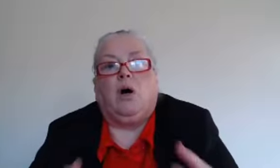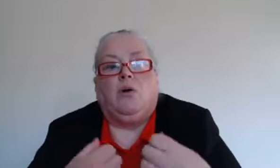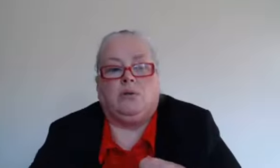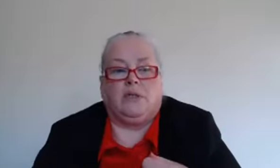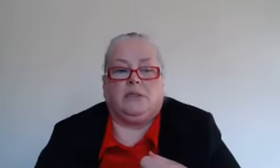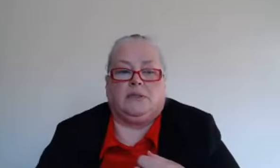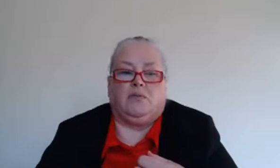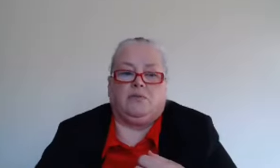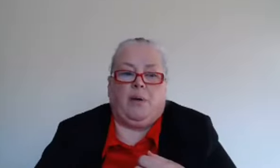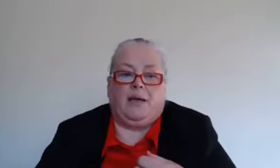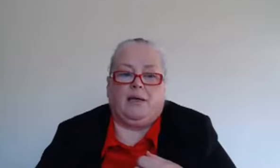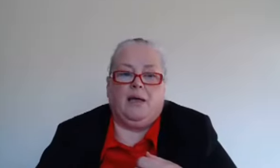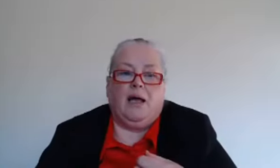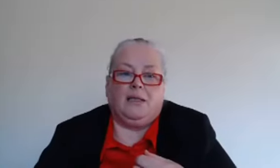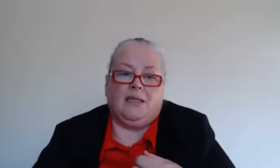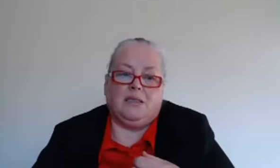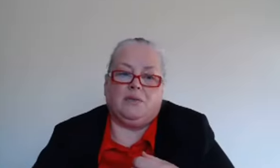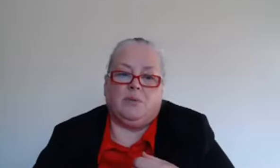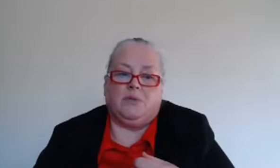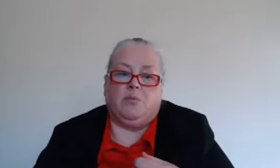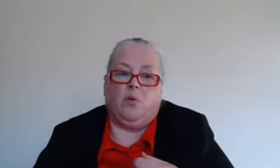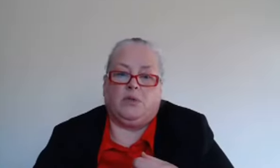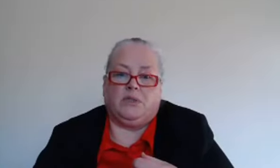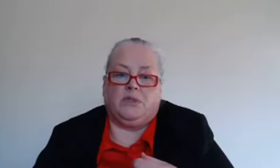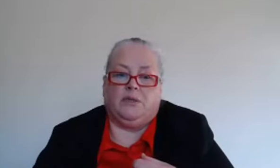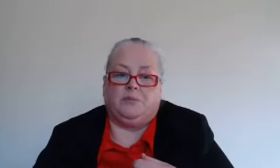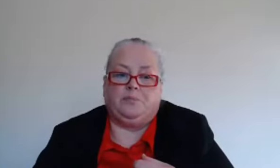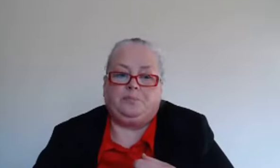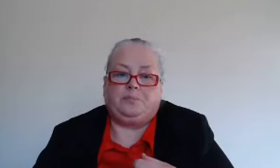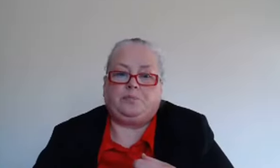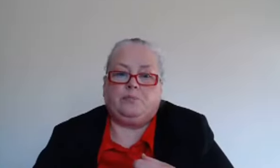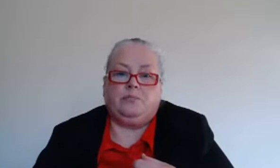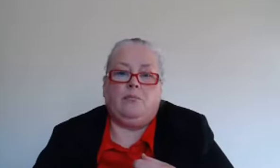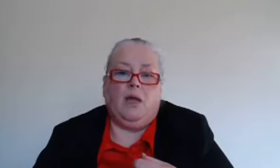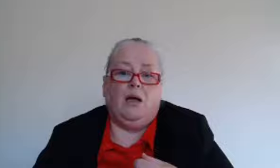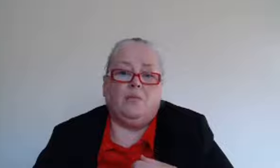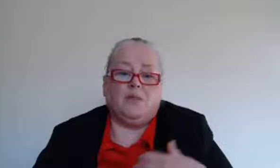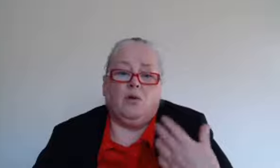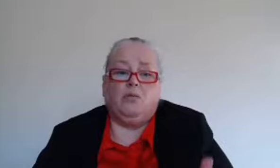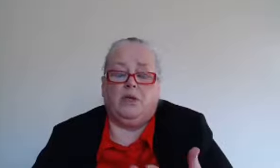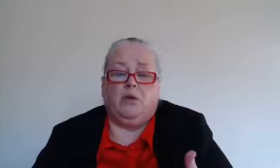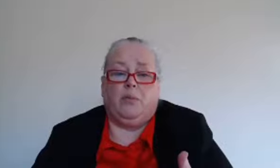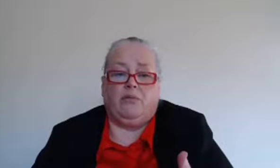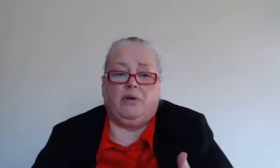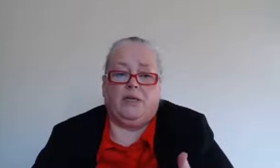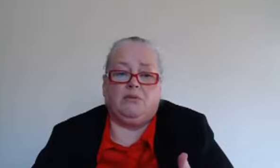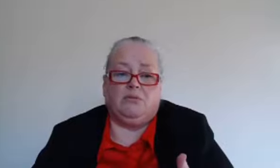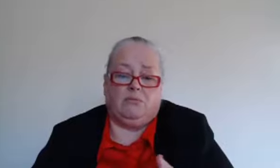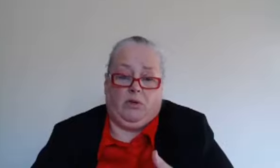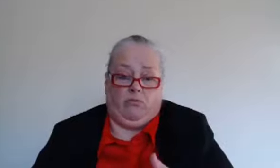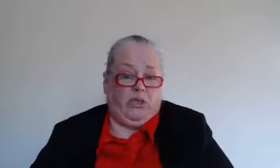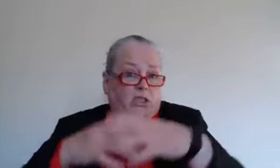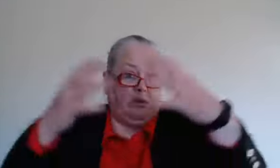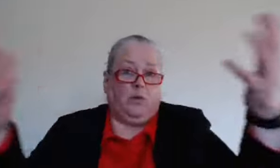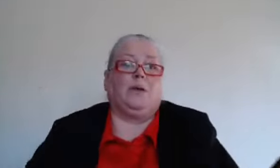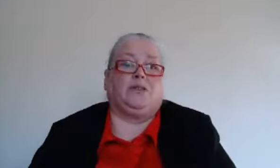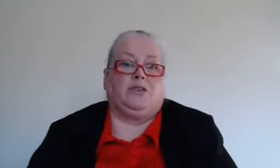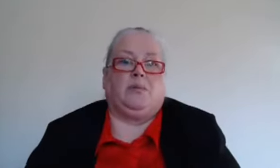holding ourselves back and that's what's important here so you know my really original question I